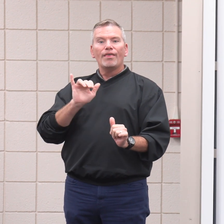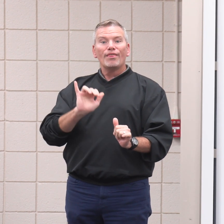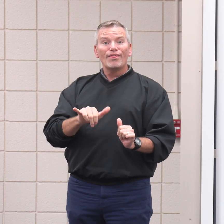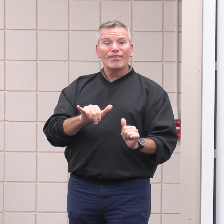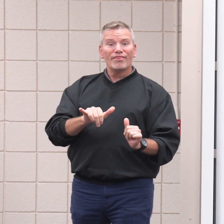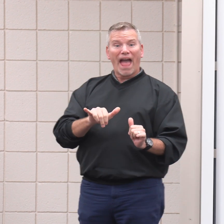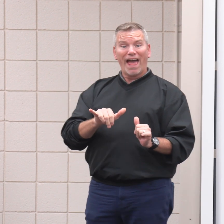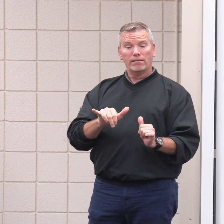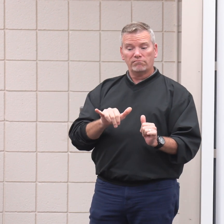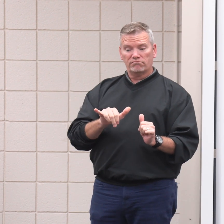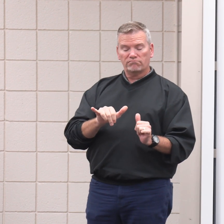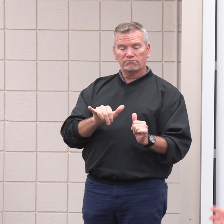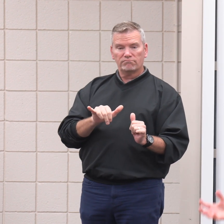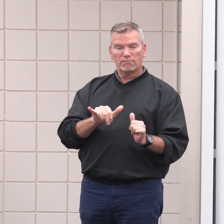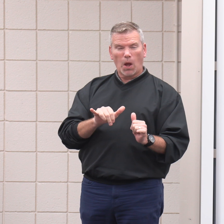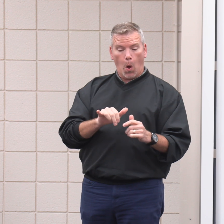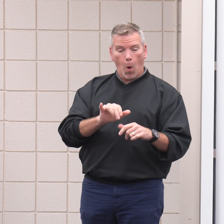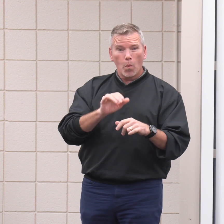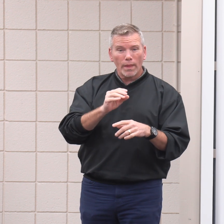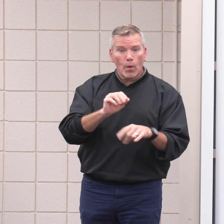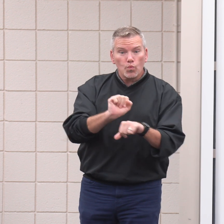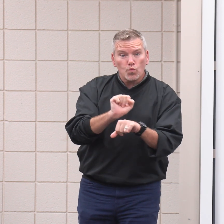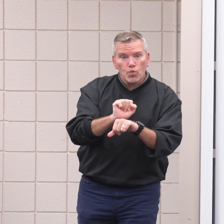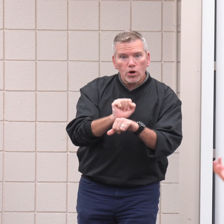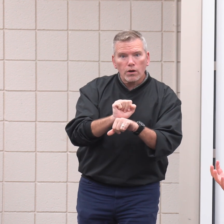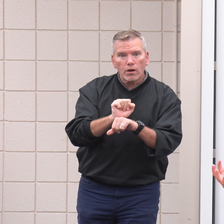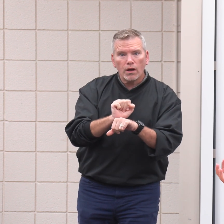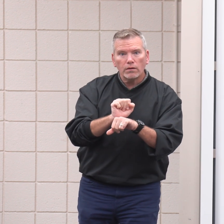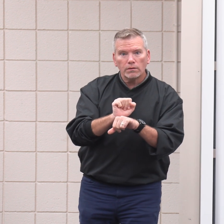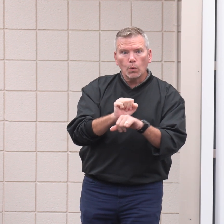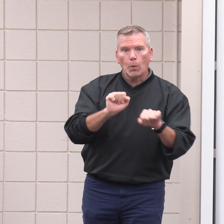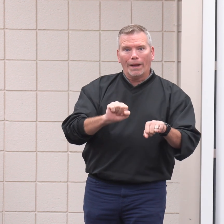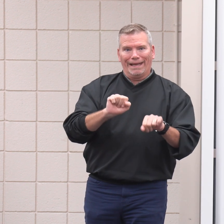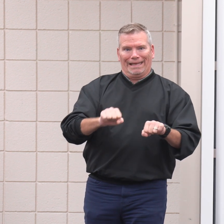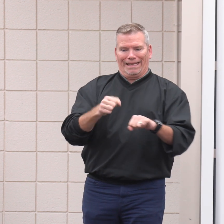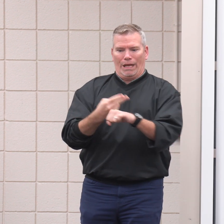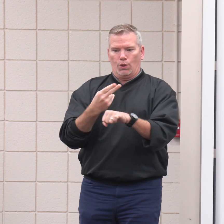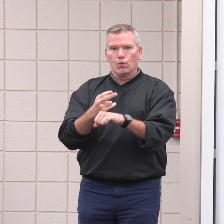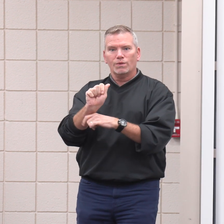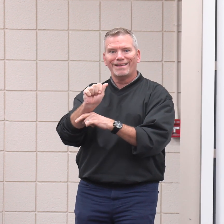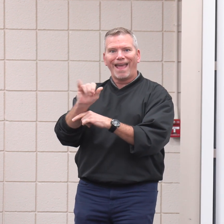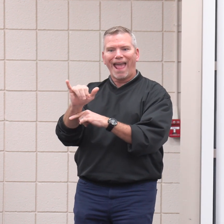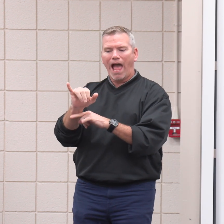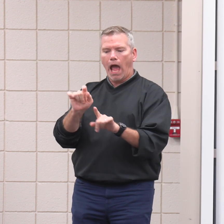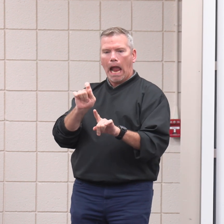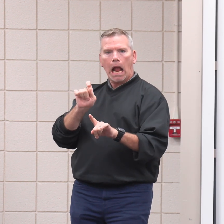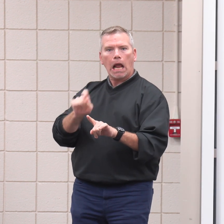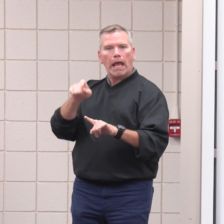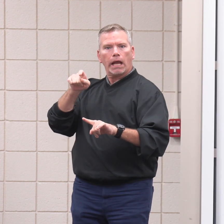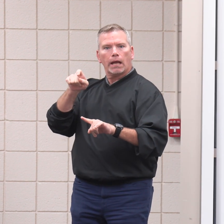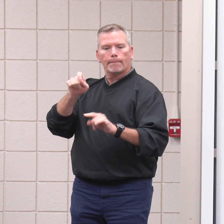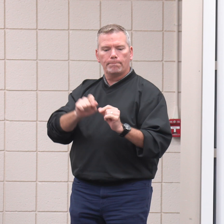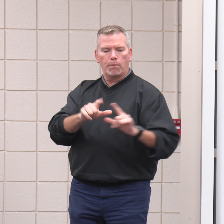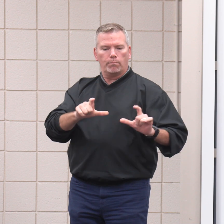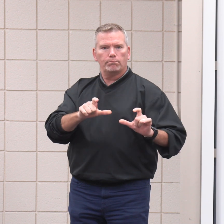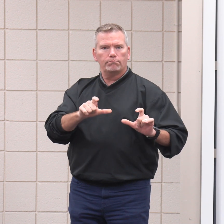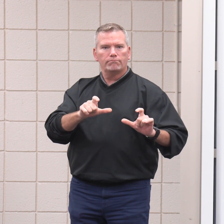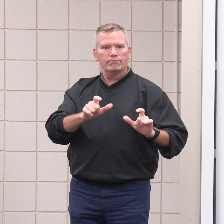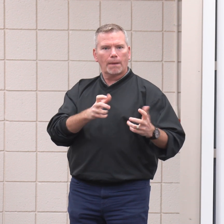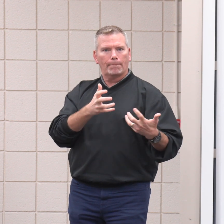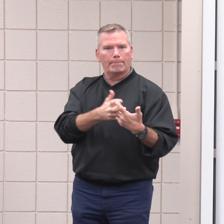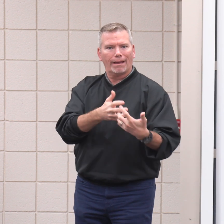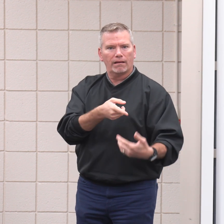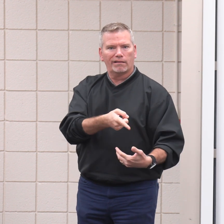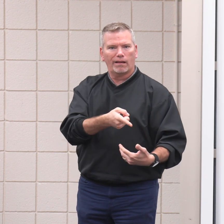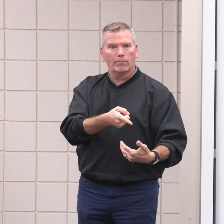be individualized just with a click of a button to be same content, but read on a second grade level. And so I think that